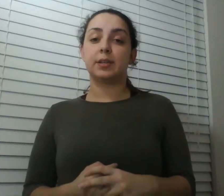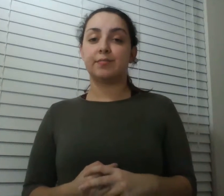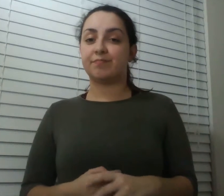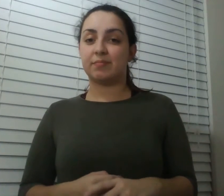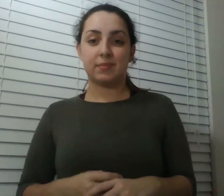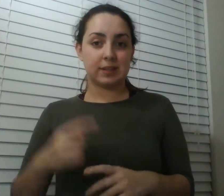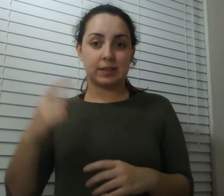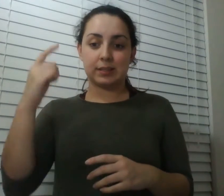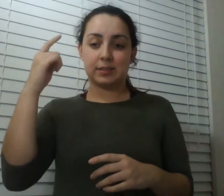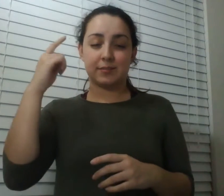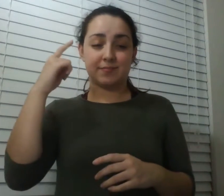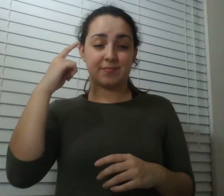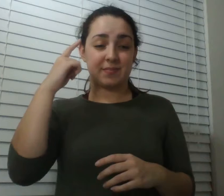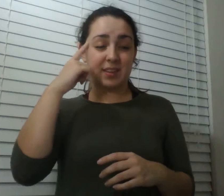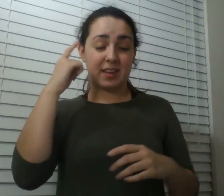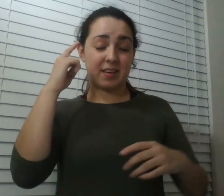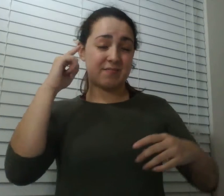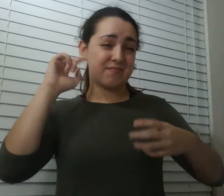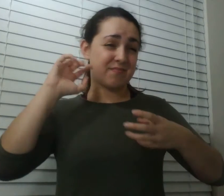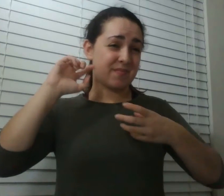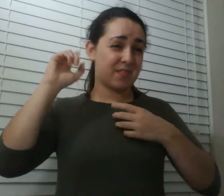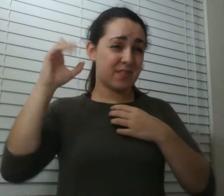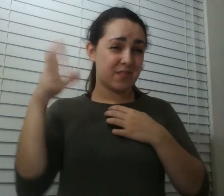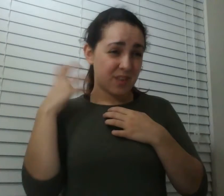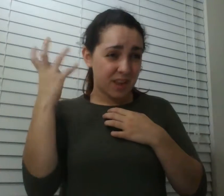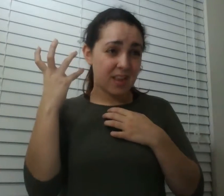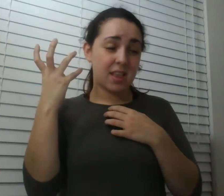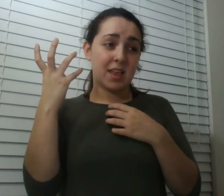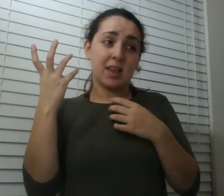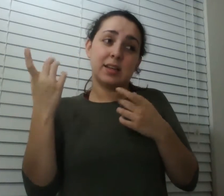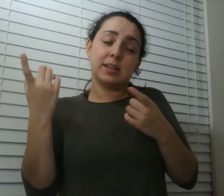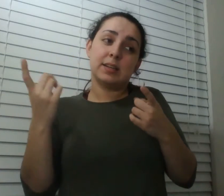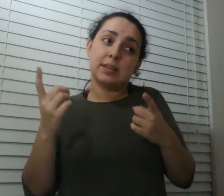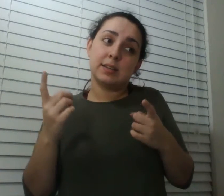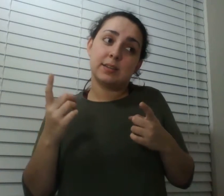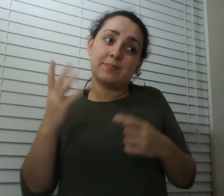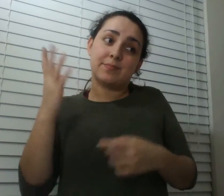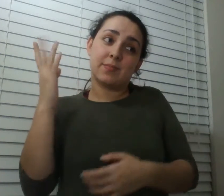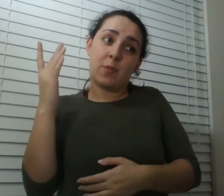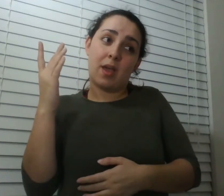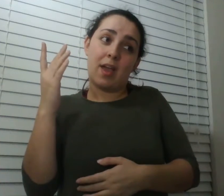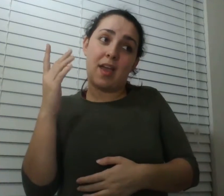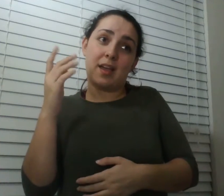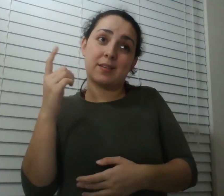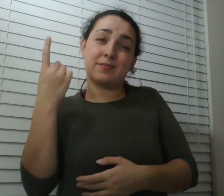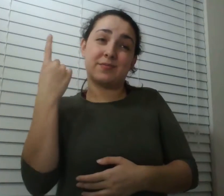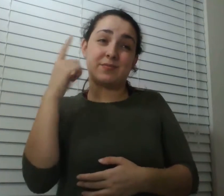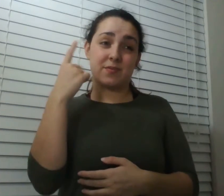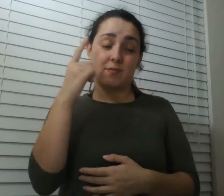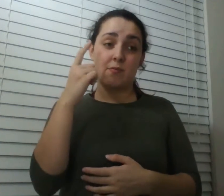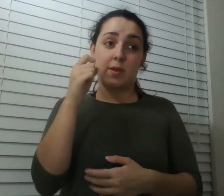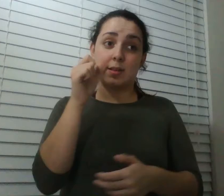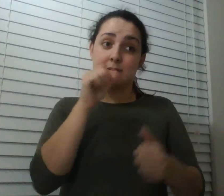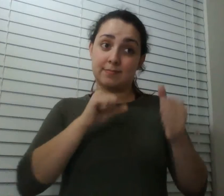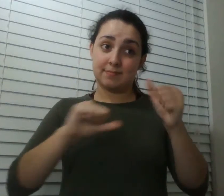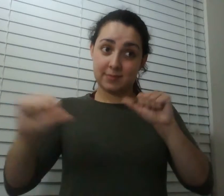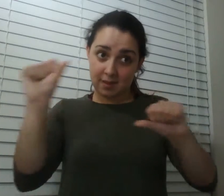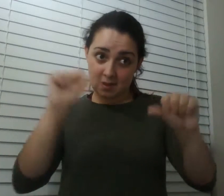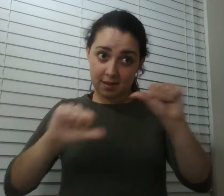but it's in the name of science it's for a greater could okay all right so then the doctors they